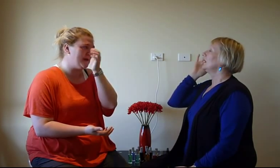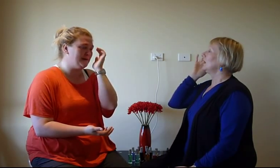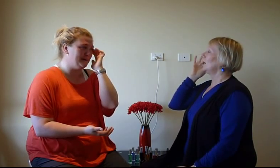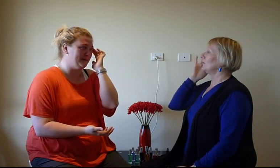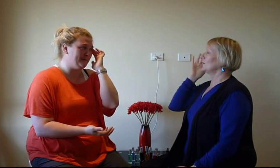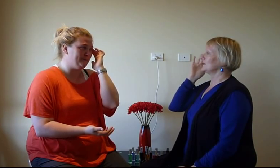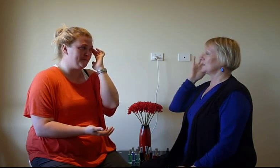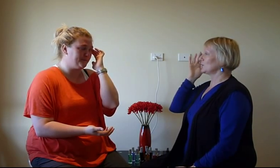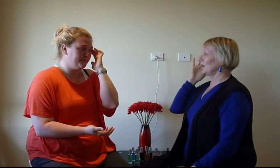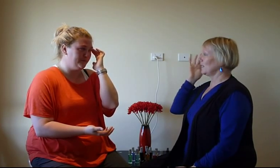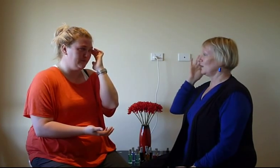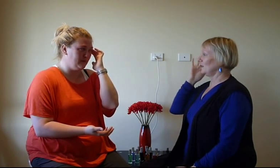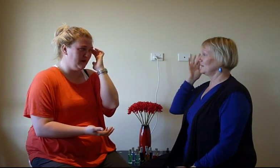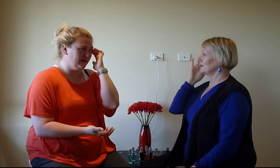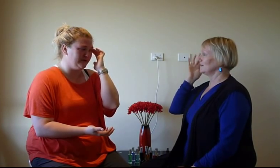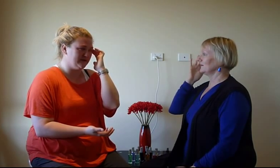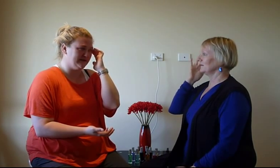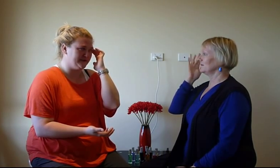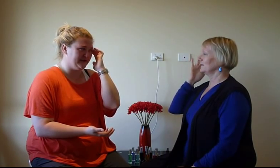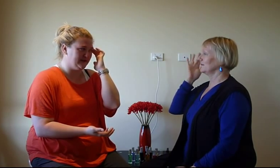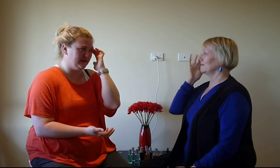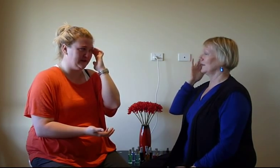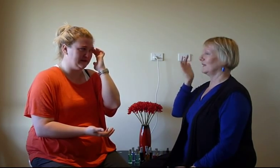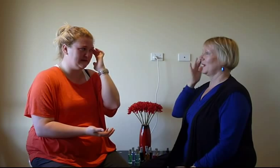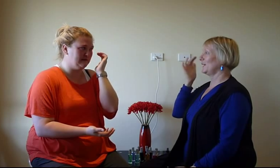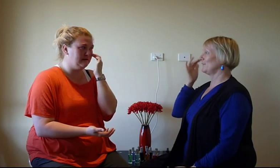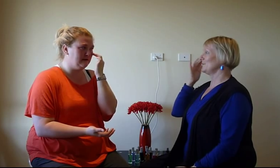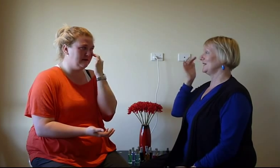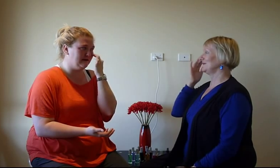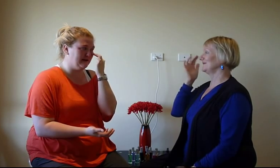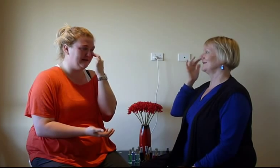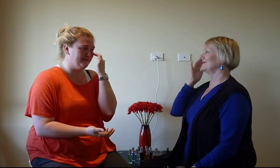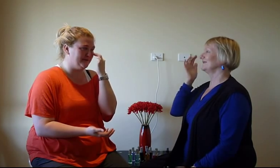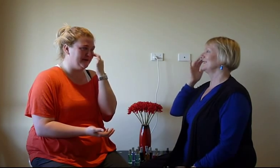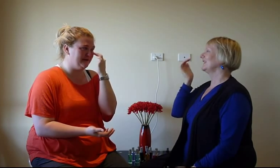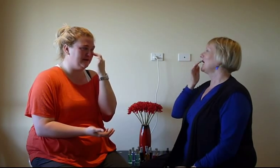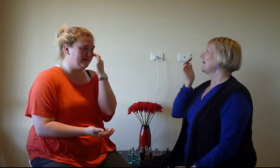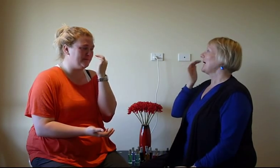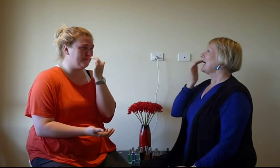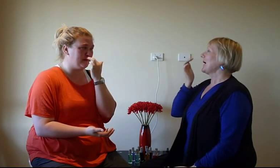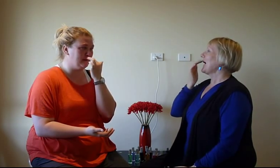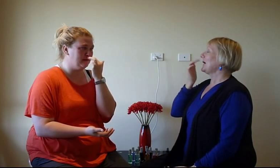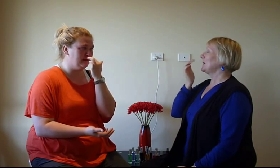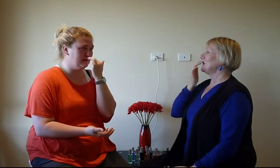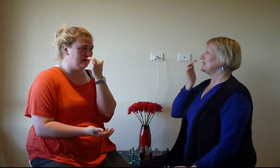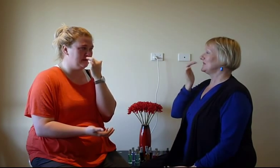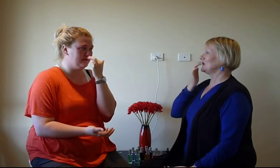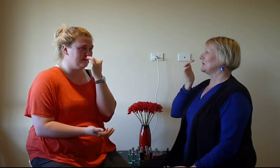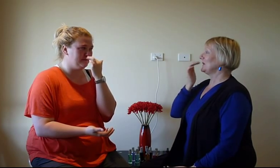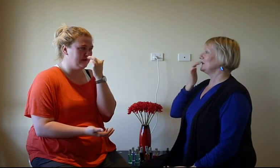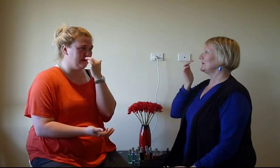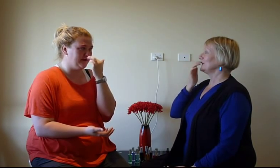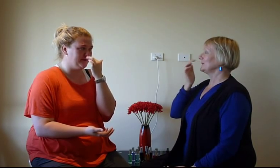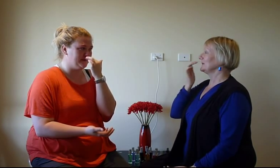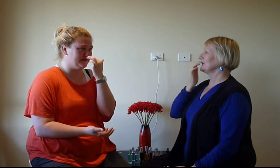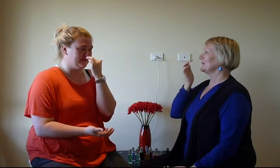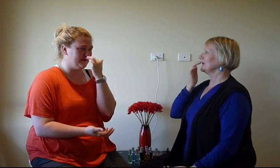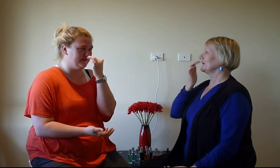I've got such great clients. They love me. And I don't want to disappoint them.